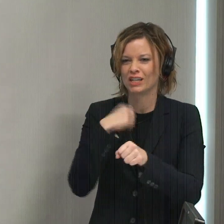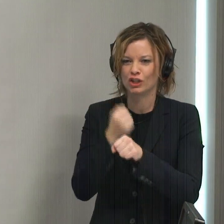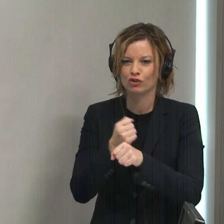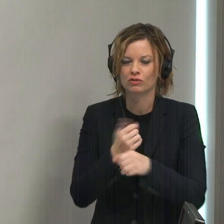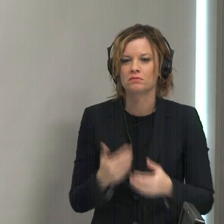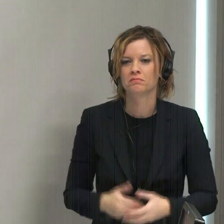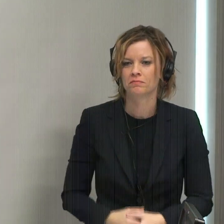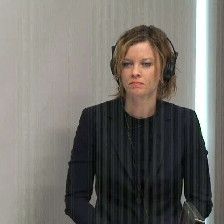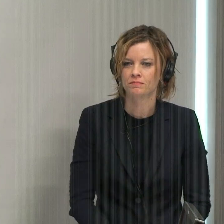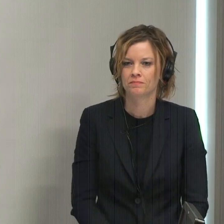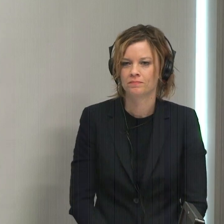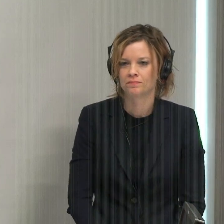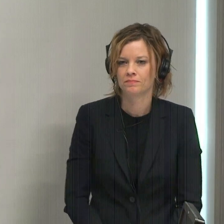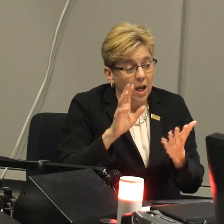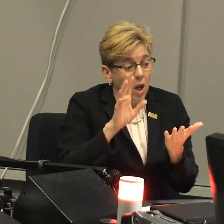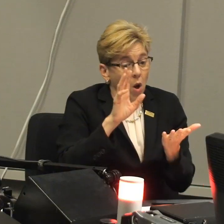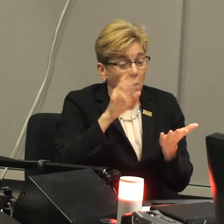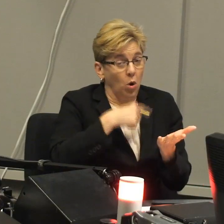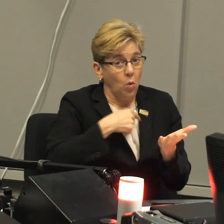or so?